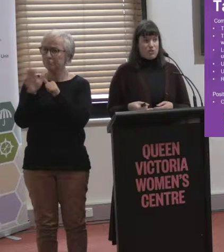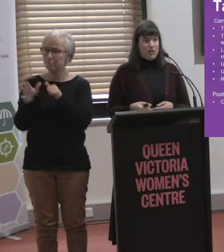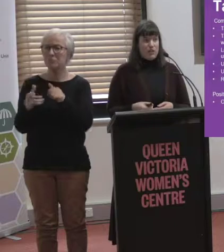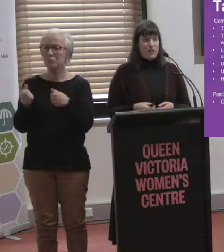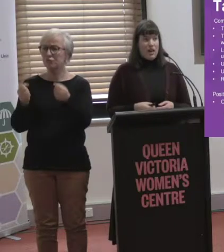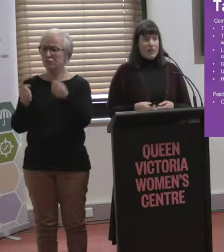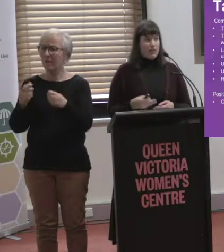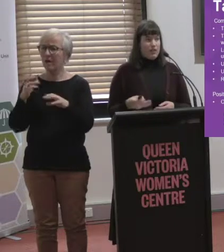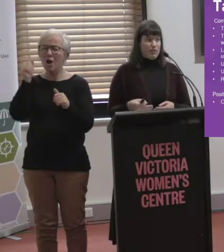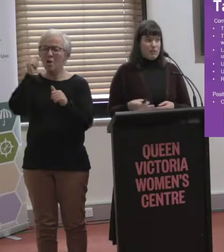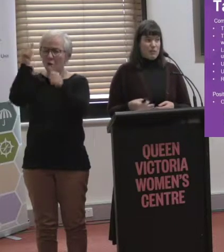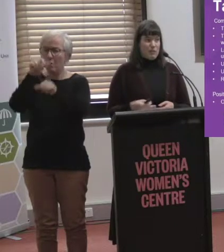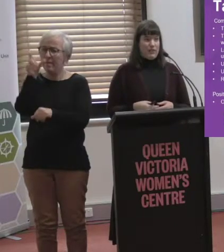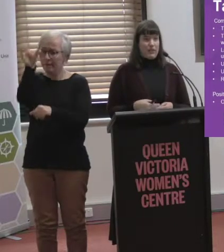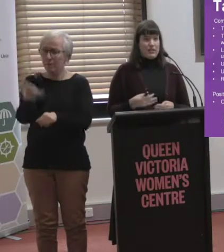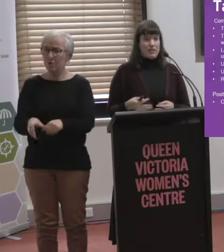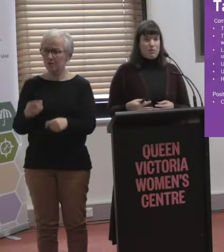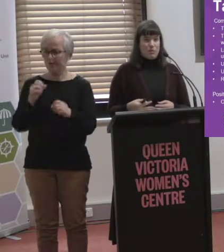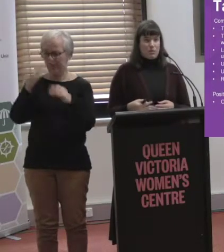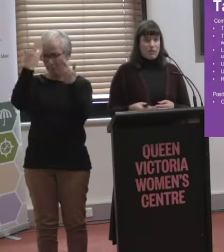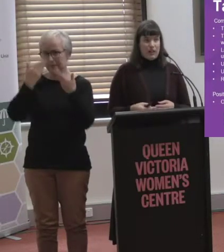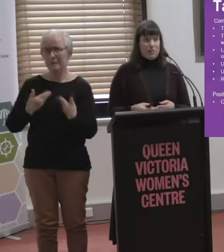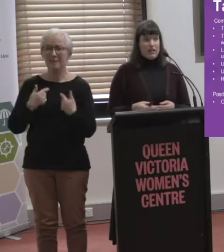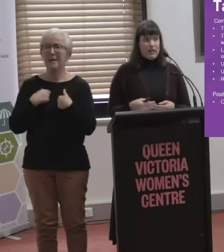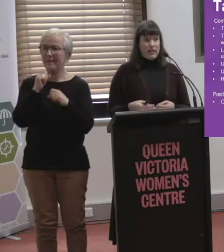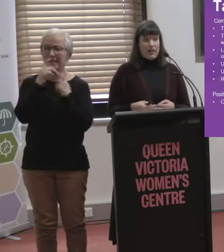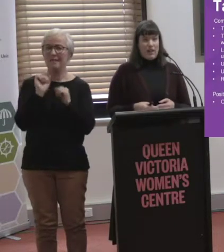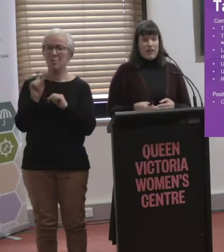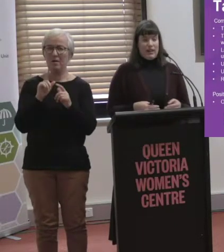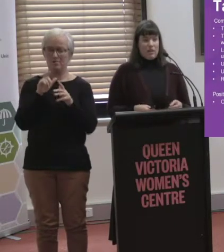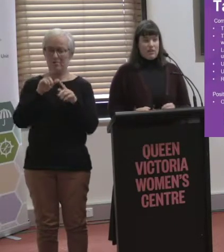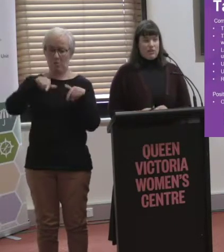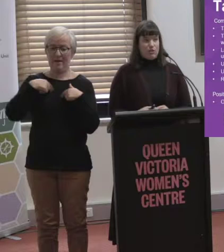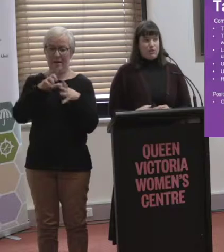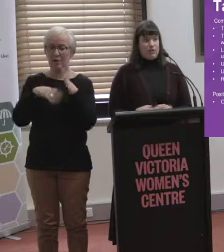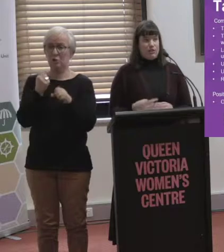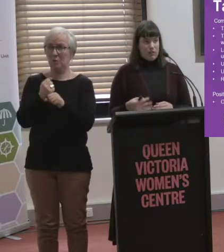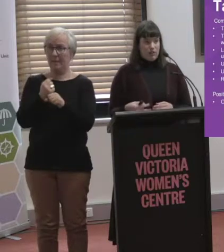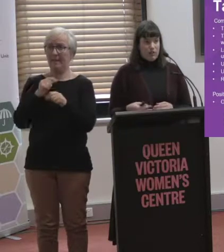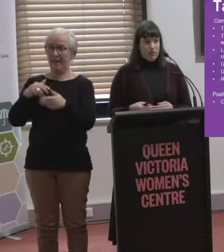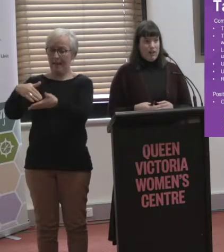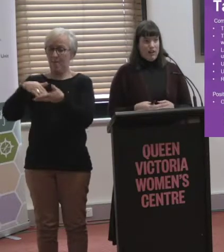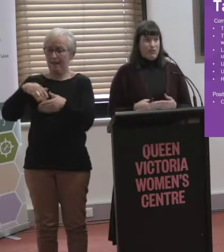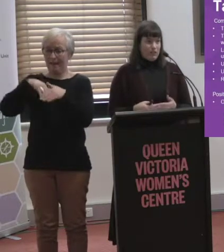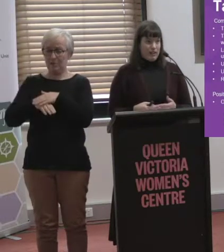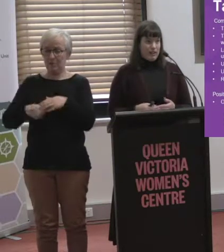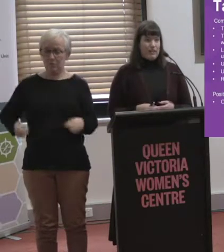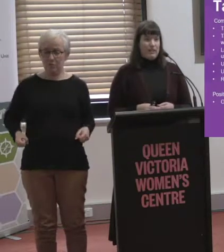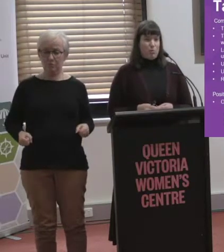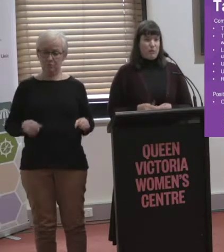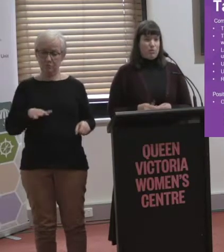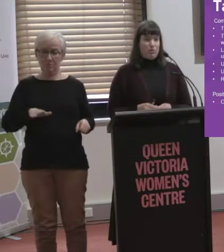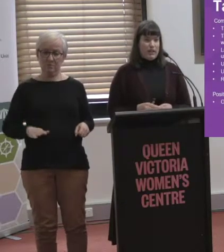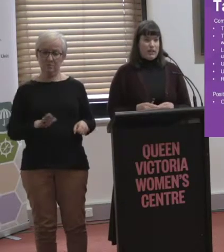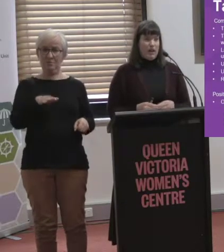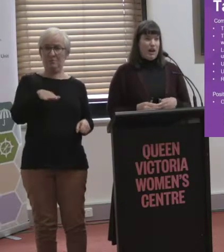I know this driver. I know that they respect me. They understand what they're doing and what I need and they help me into the vehicle and I feel safe. And then